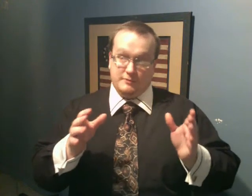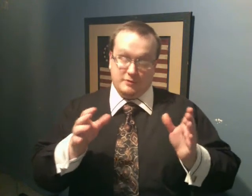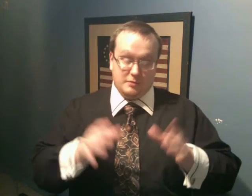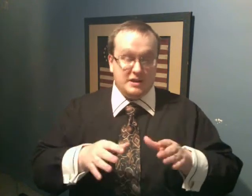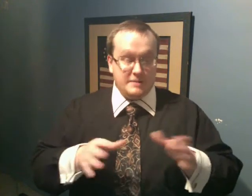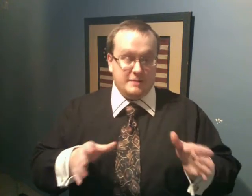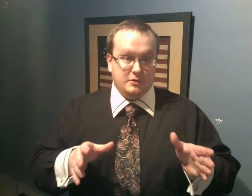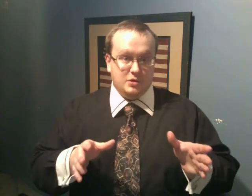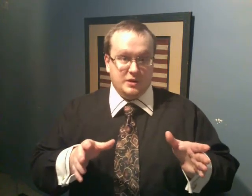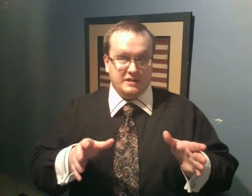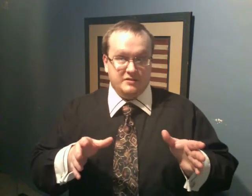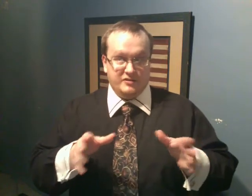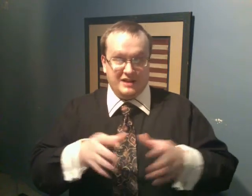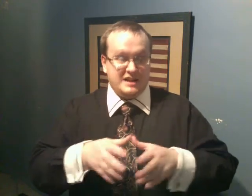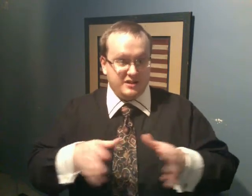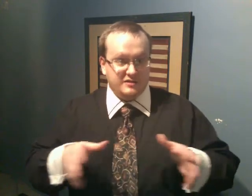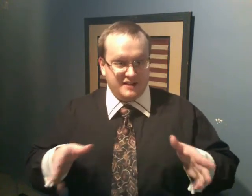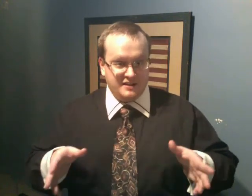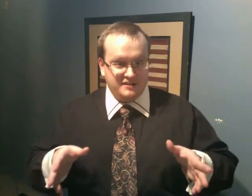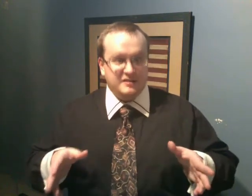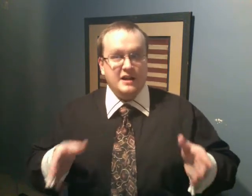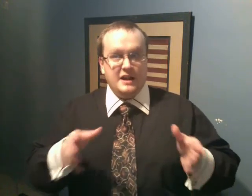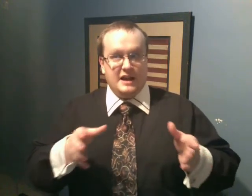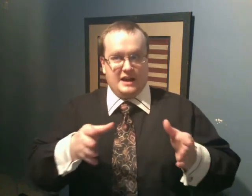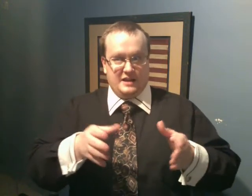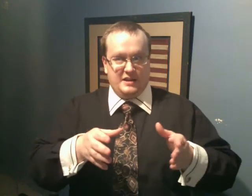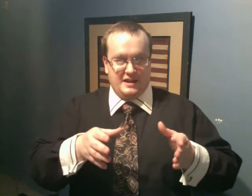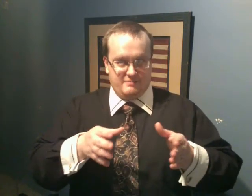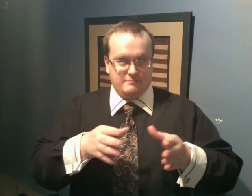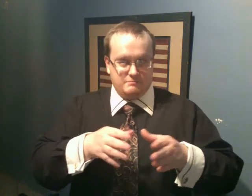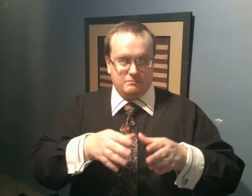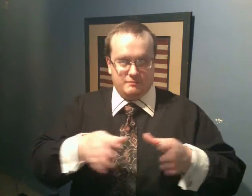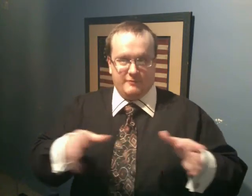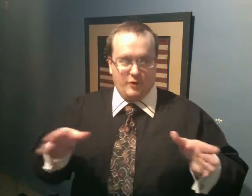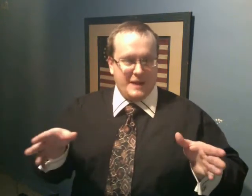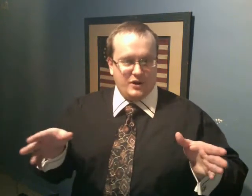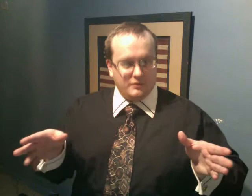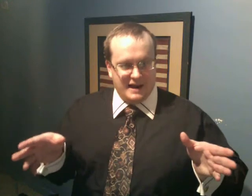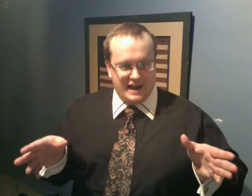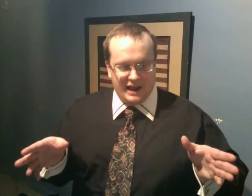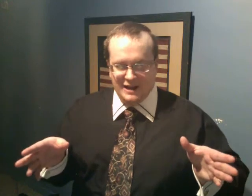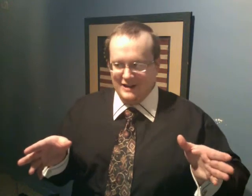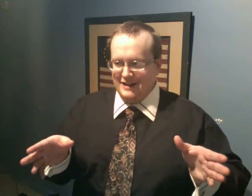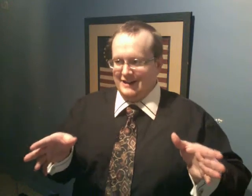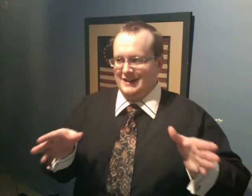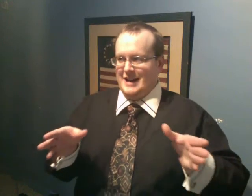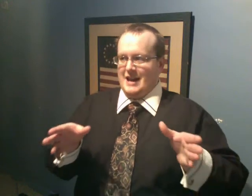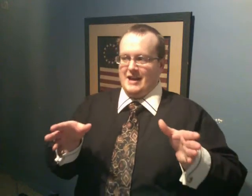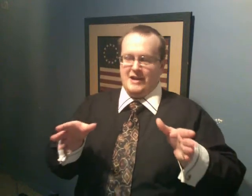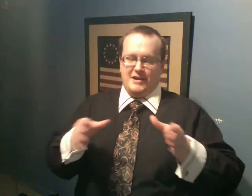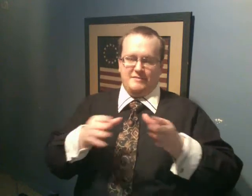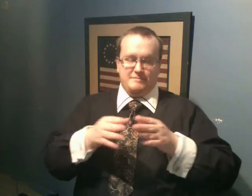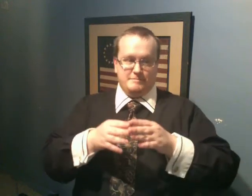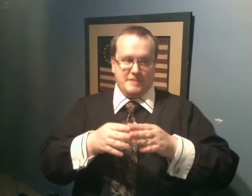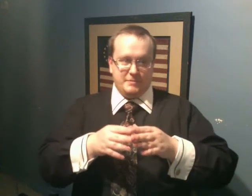Preferably people who can string together a sentence in the format you're writing. If